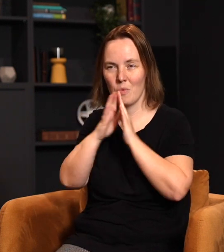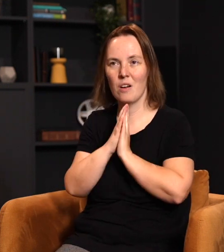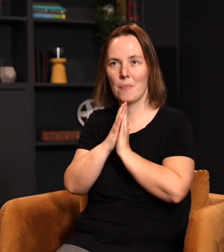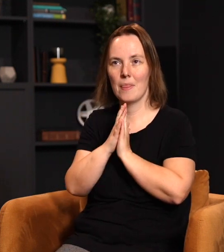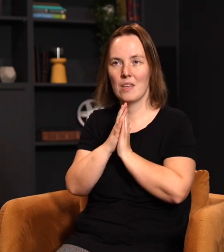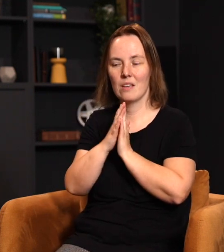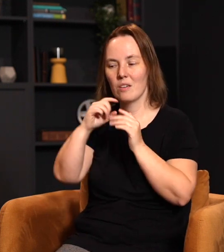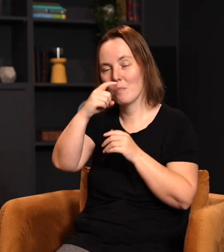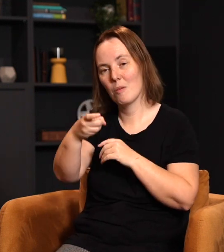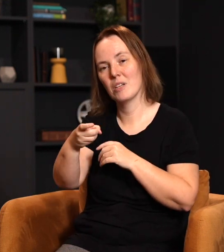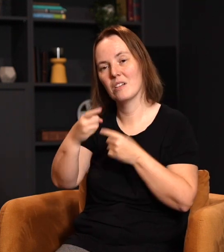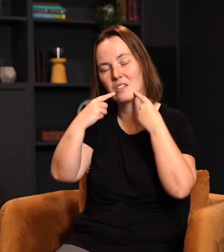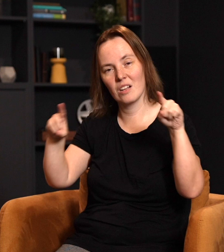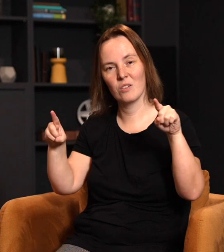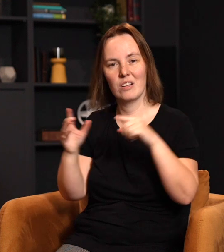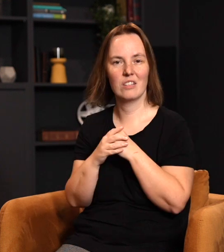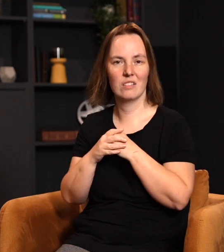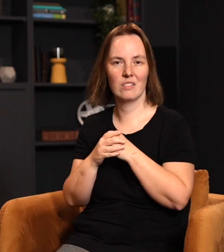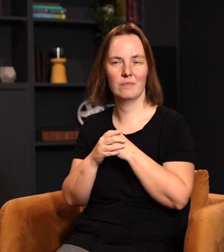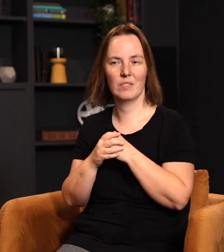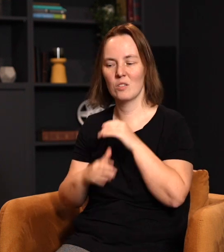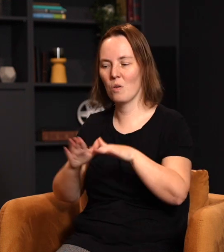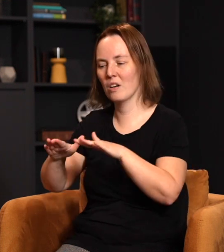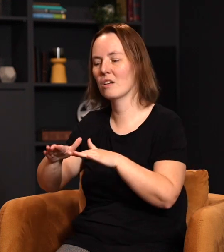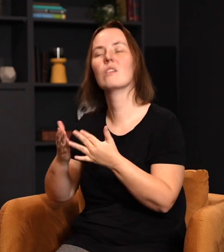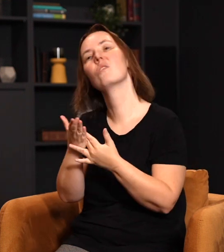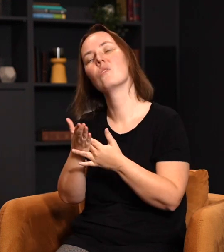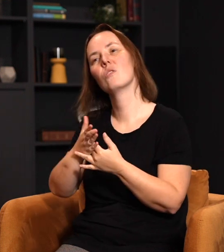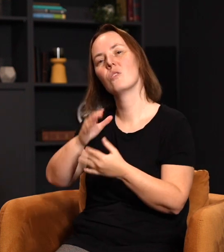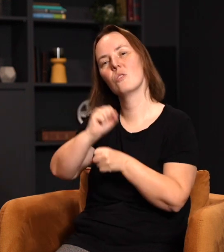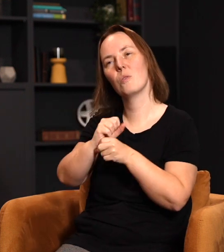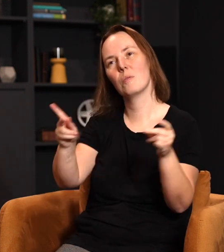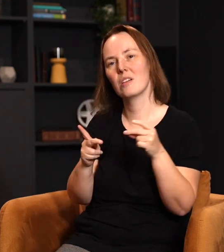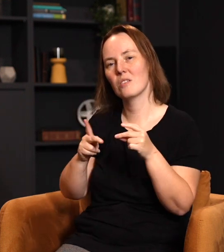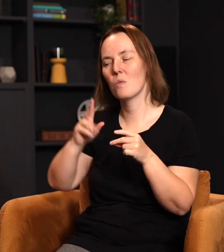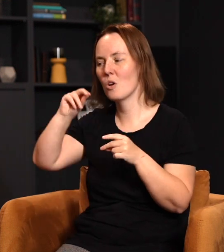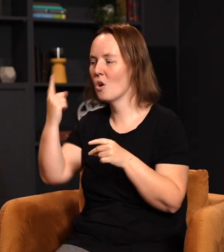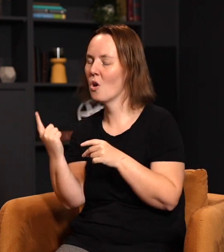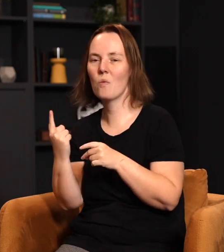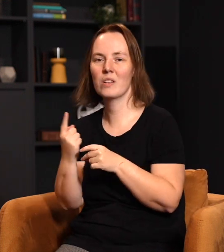Blessings are public declarations. It's walking through your workplace when no one's around. I suggest when no one's around.